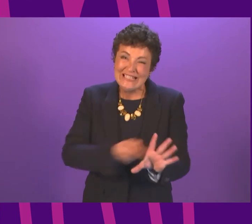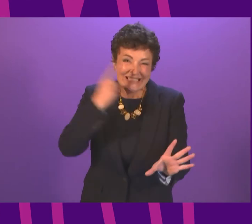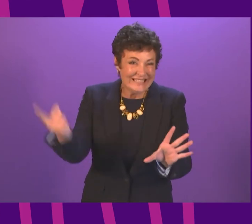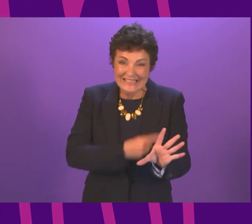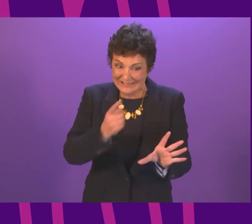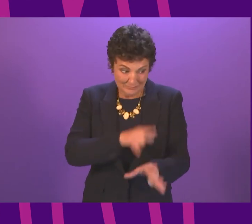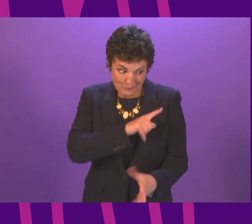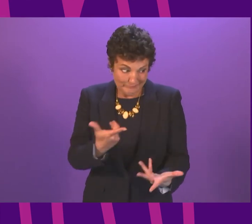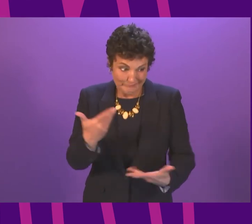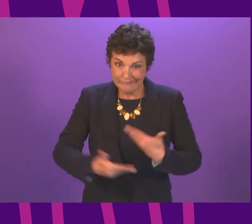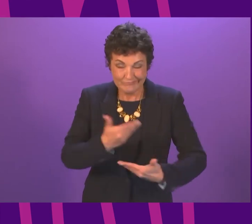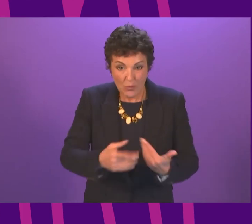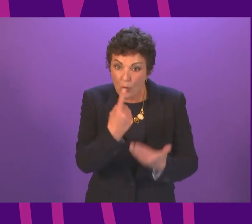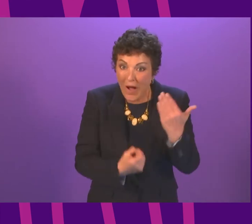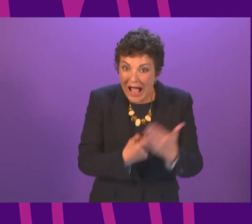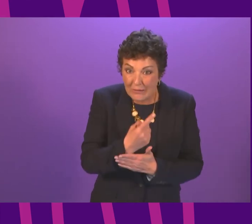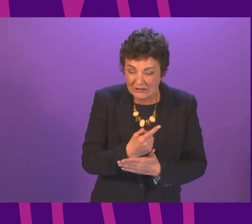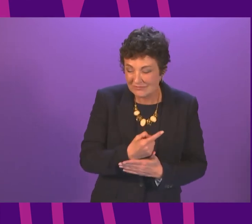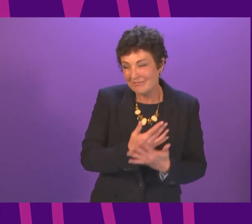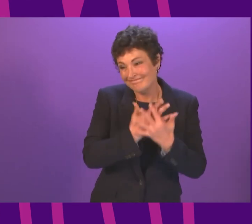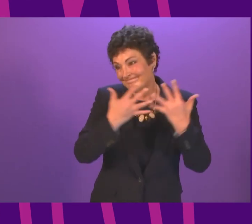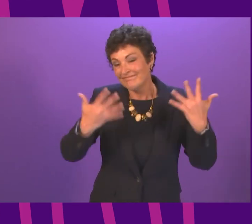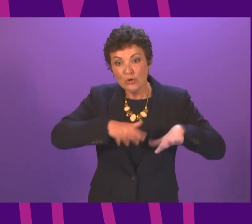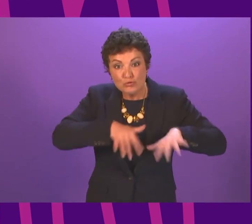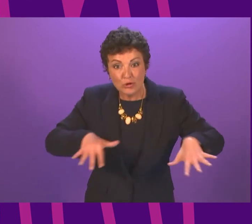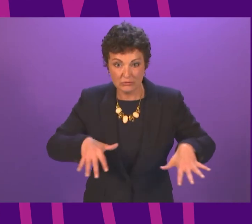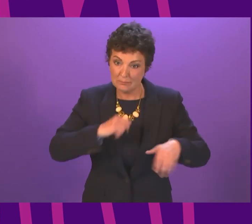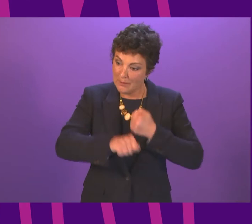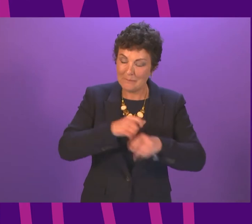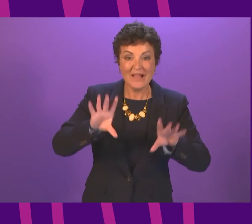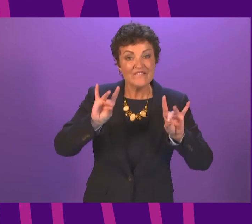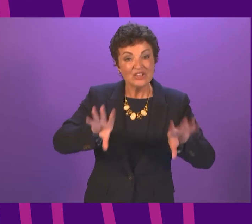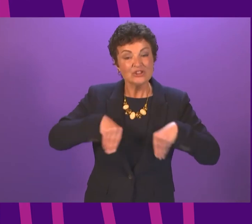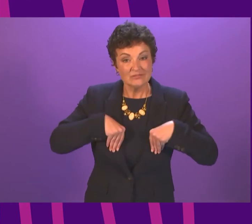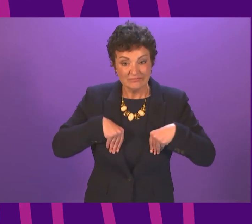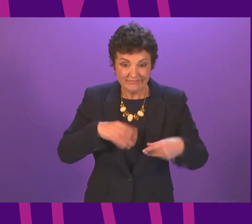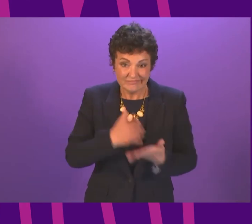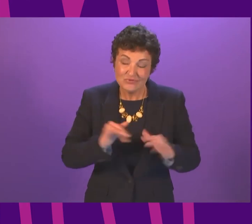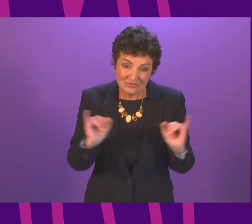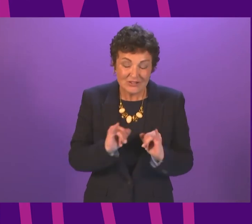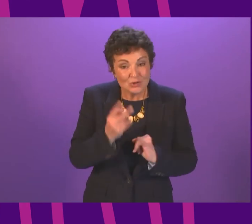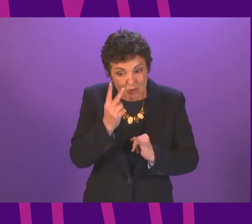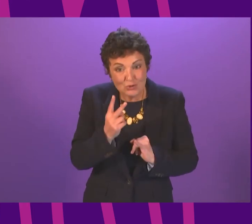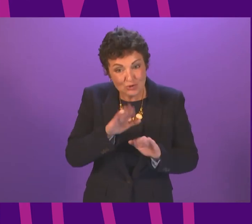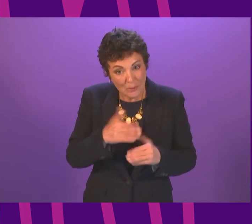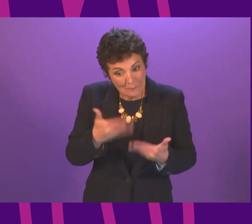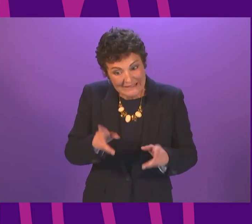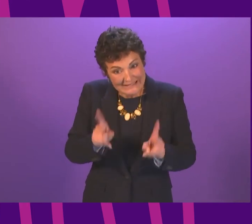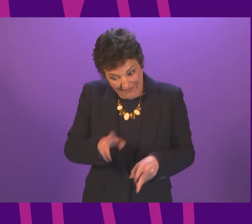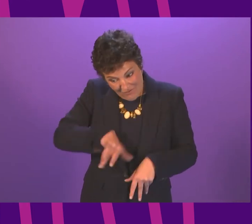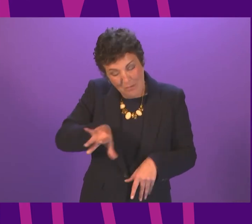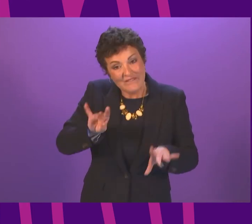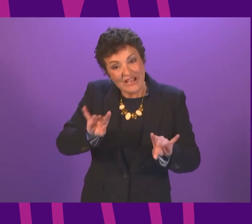result of inaction is tens of children getting infections and tragically two children dying. But inexplicably,